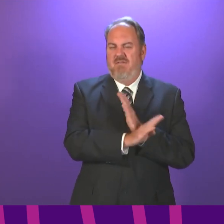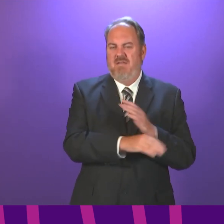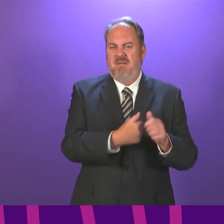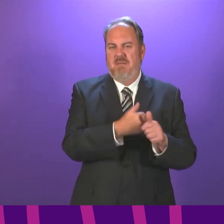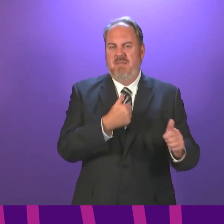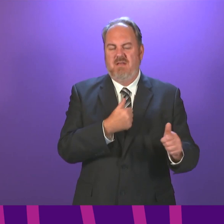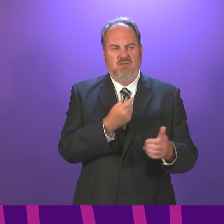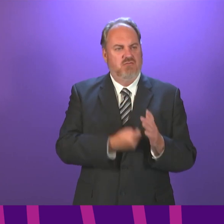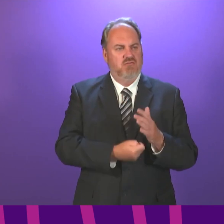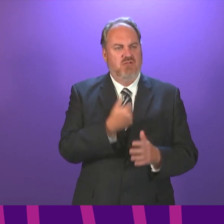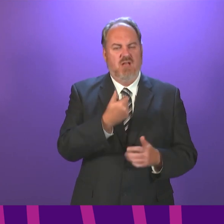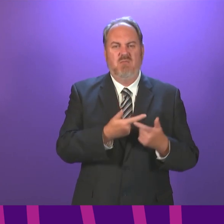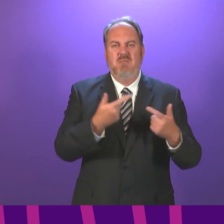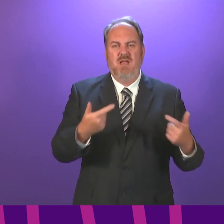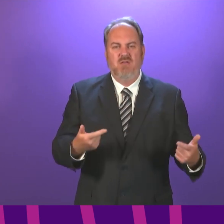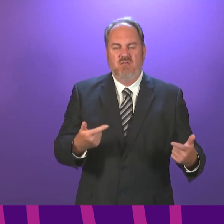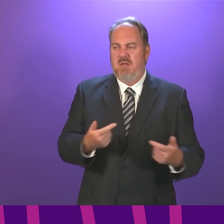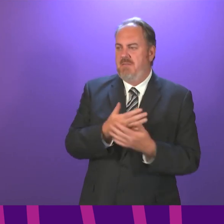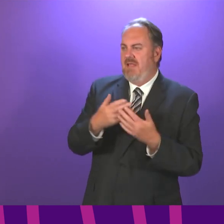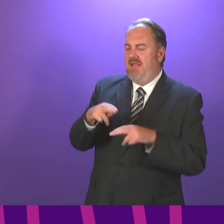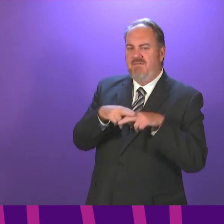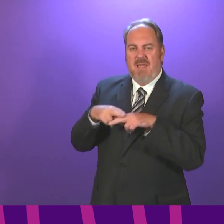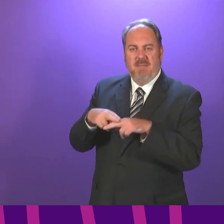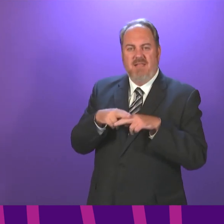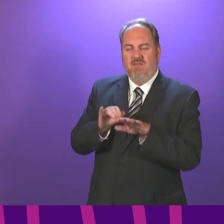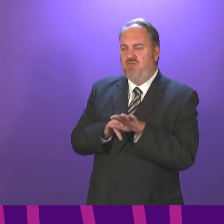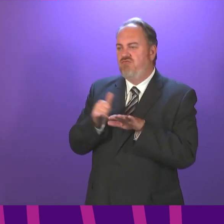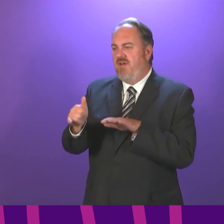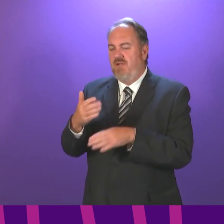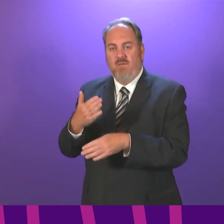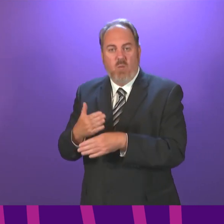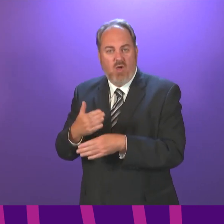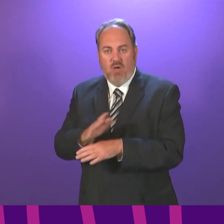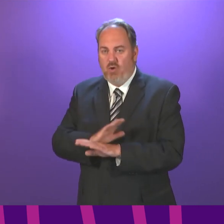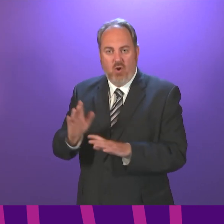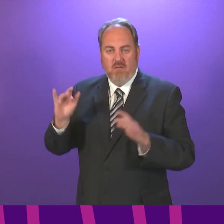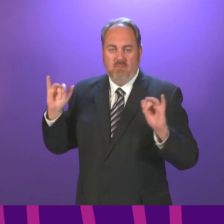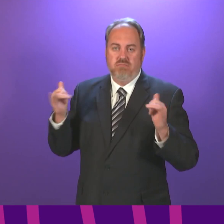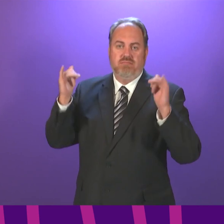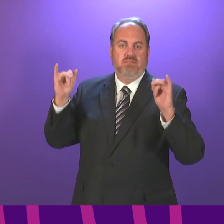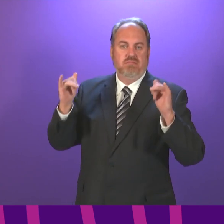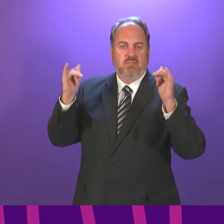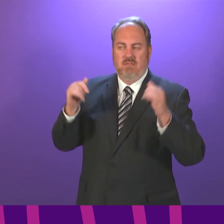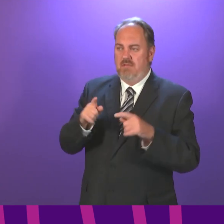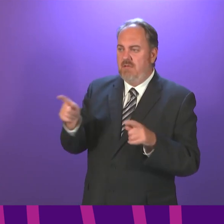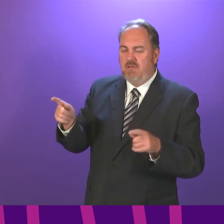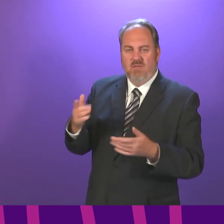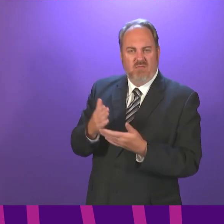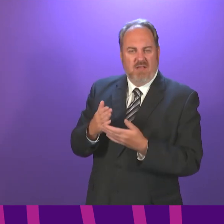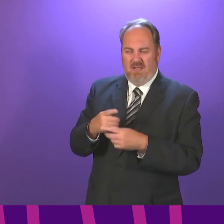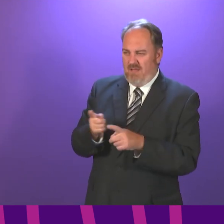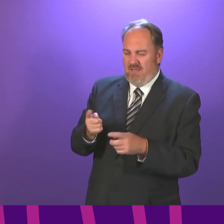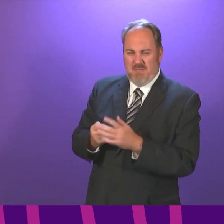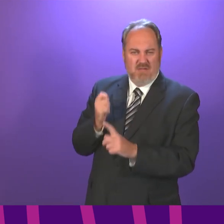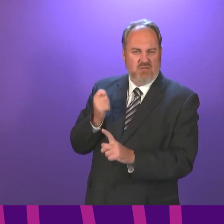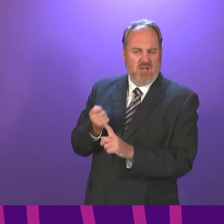holidays. Many people have families abroad or need to travel for work, especially those who work in the transport sector. Just to say, First Minister,